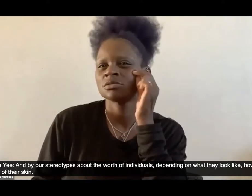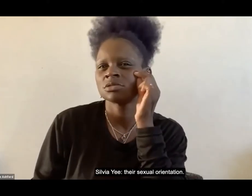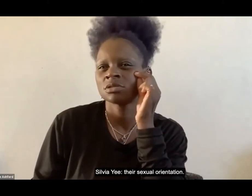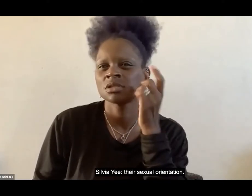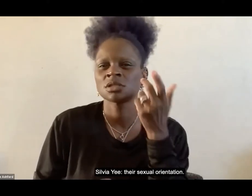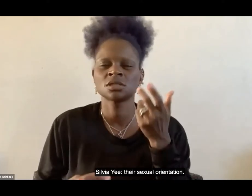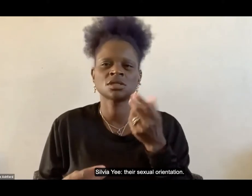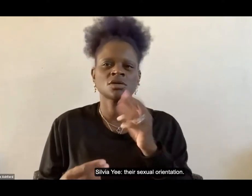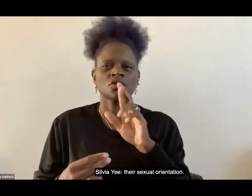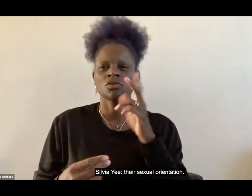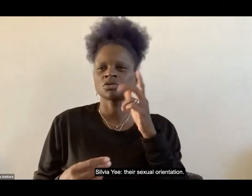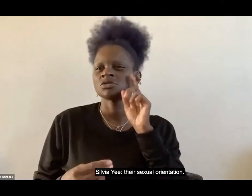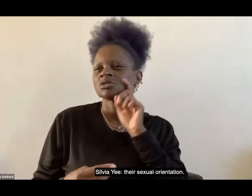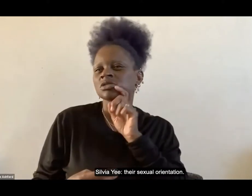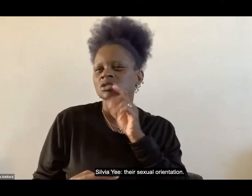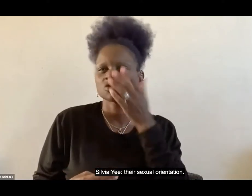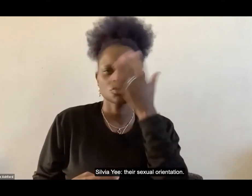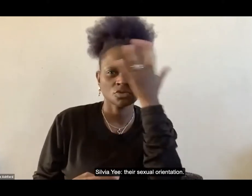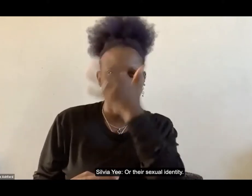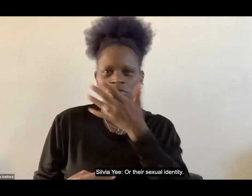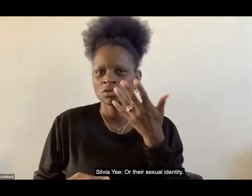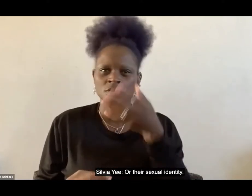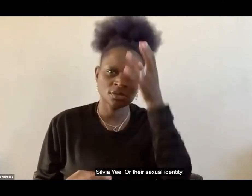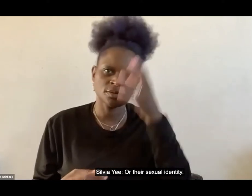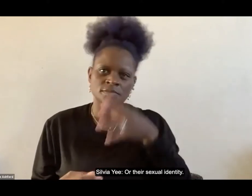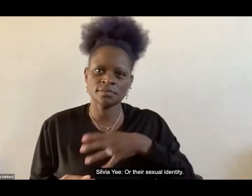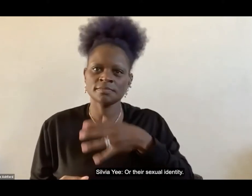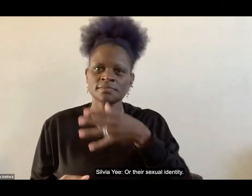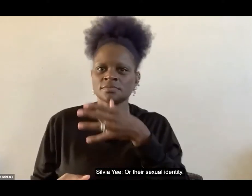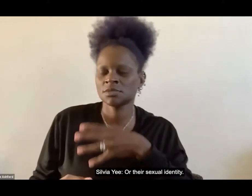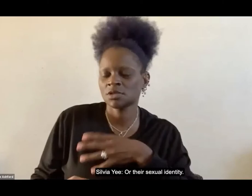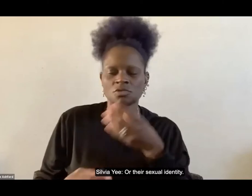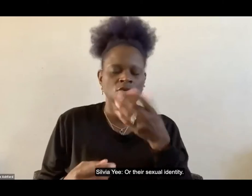their sexual orientation or their sexual identity